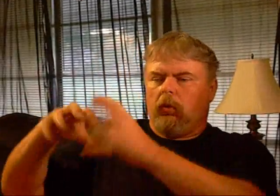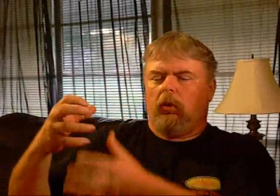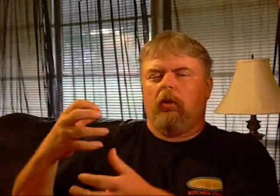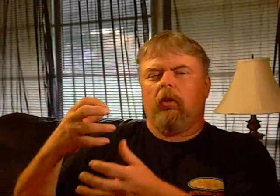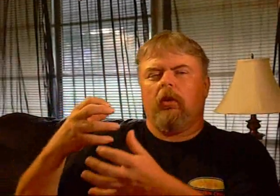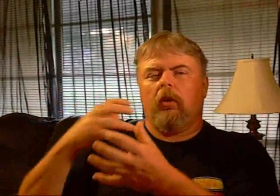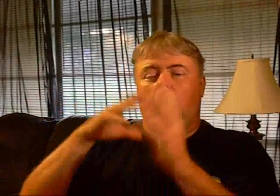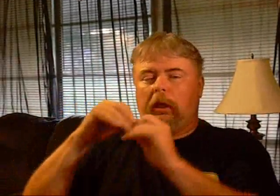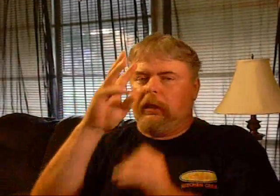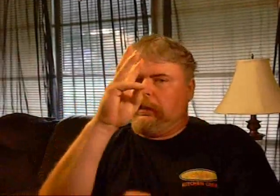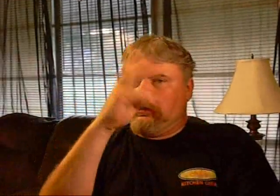How you doing, Chris?